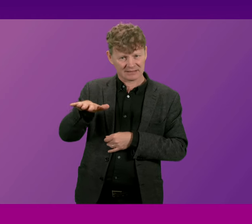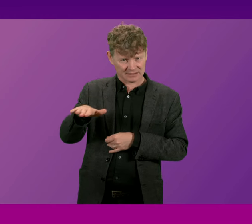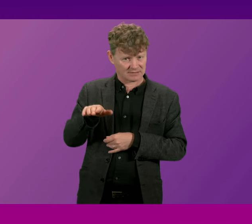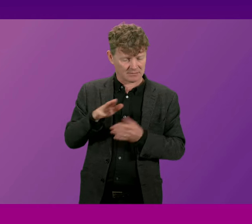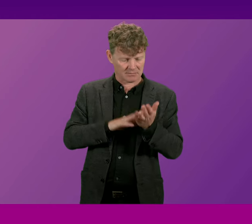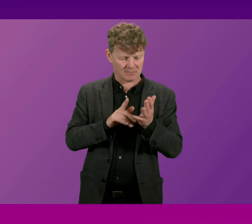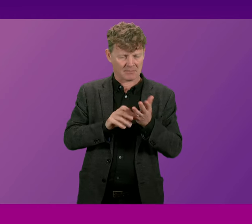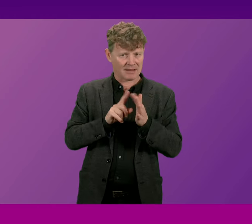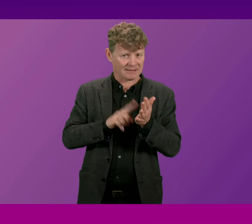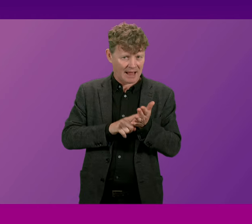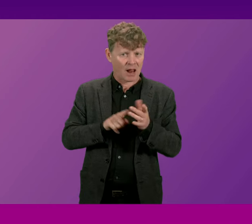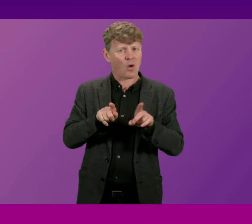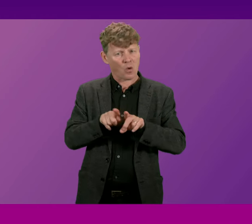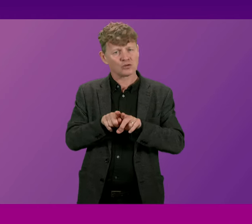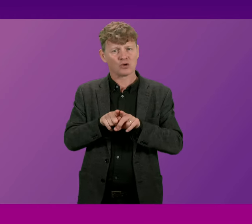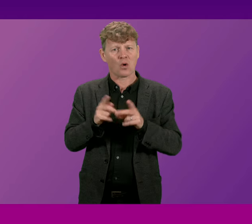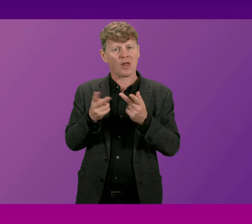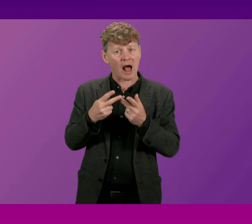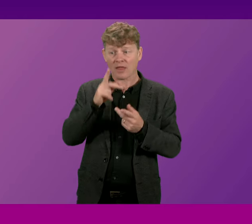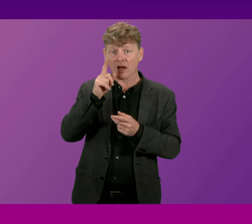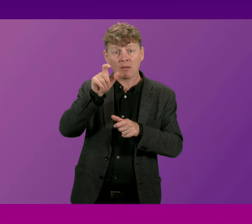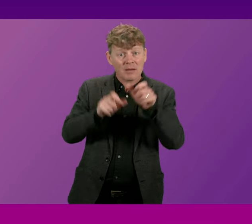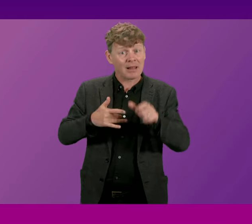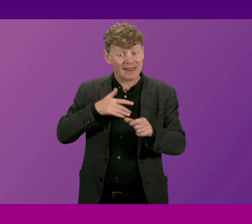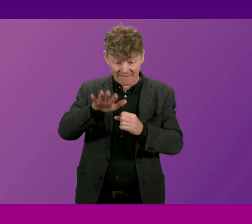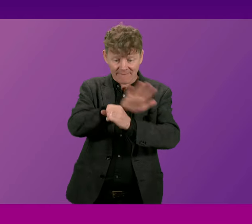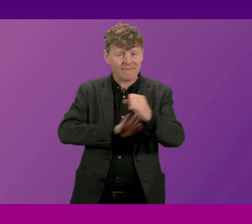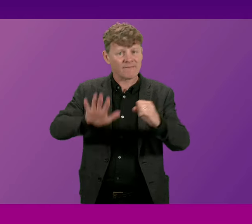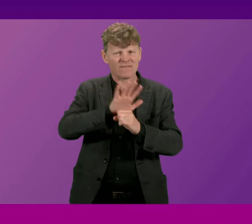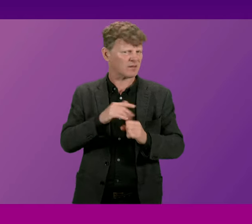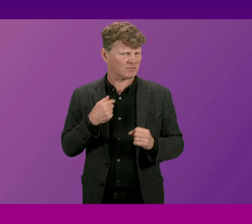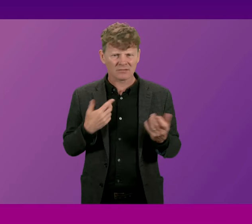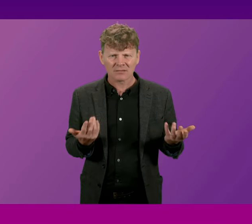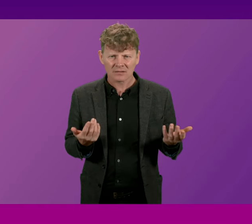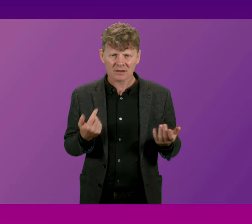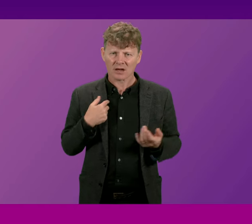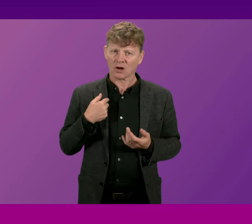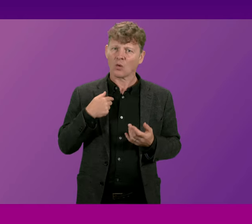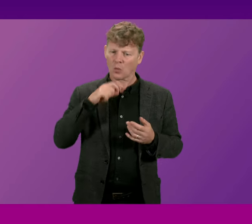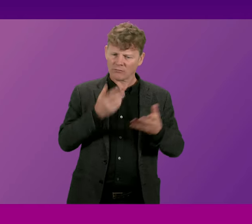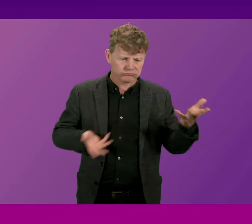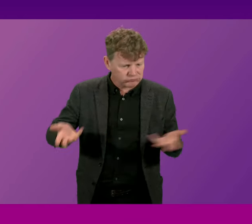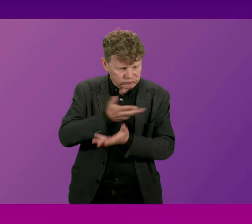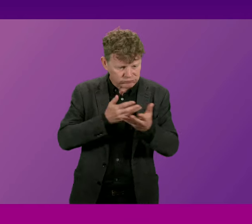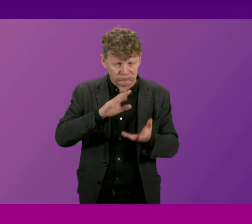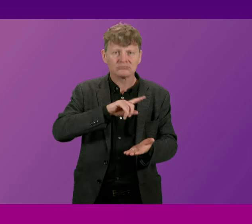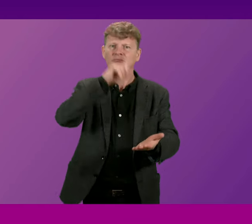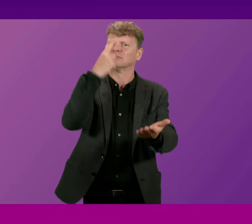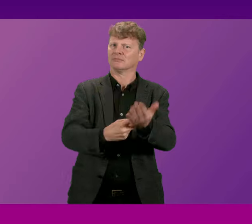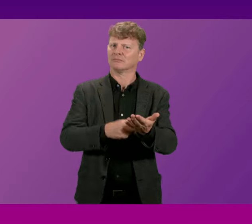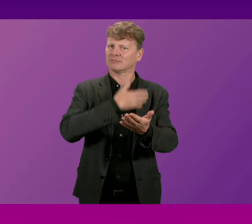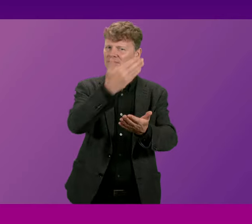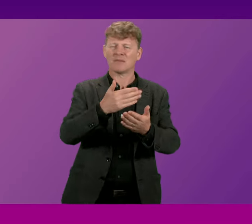the constituents who are influenced and affected by this and will come to its conclusions but I would simply